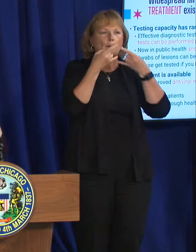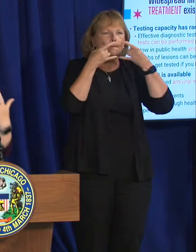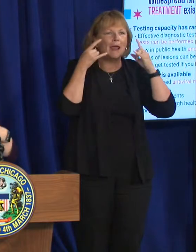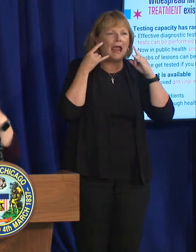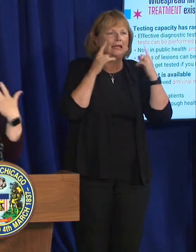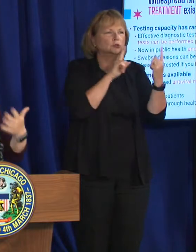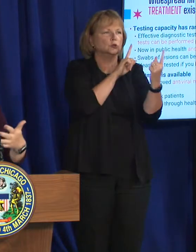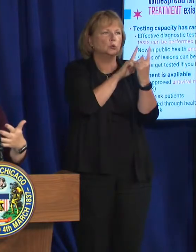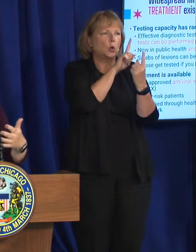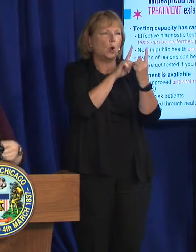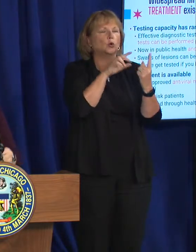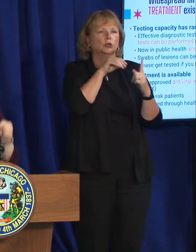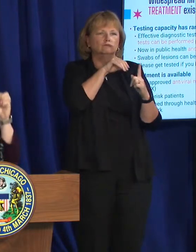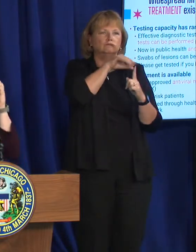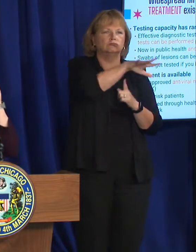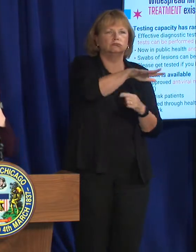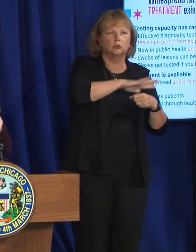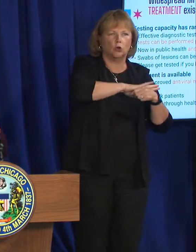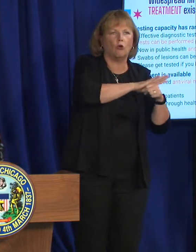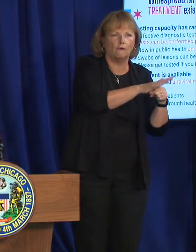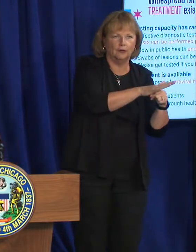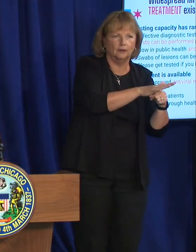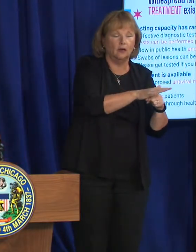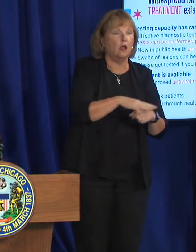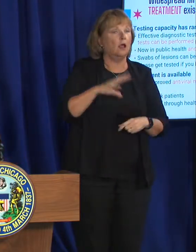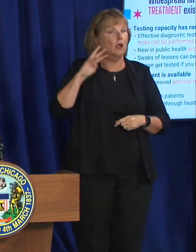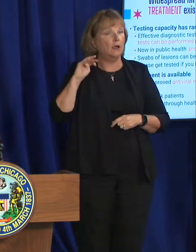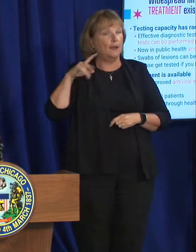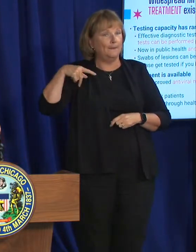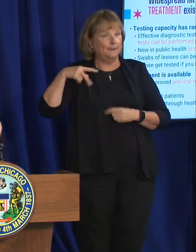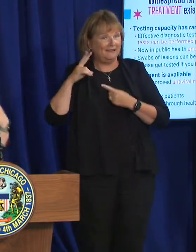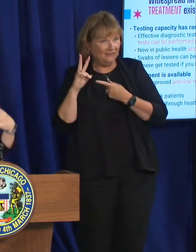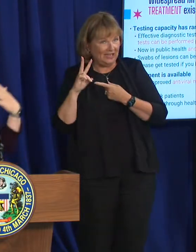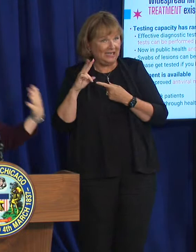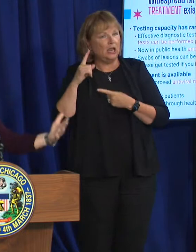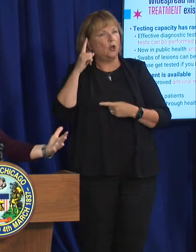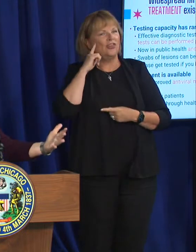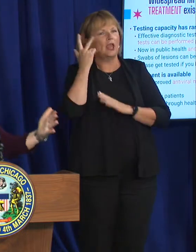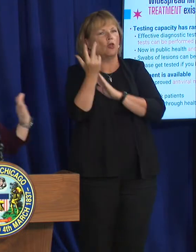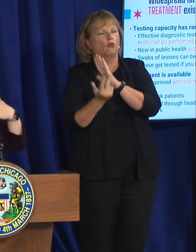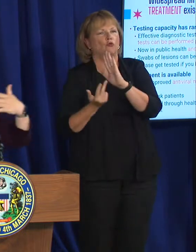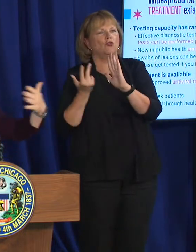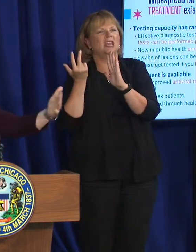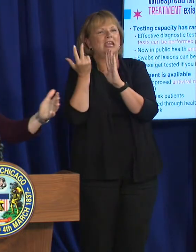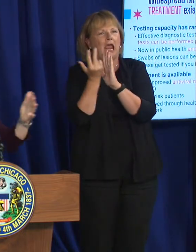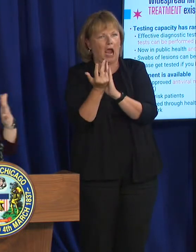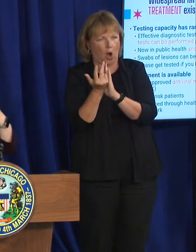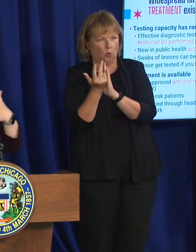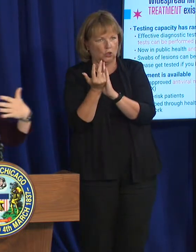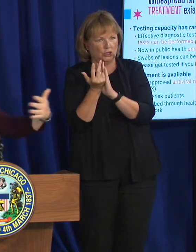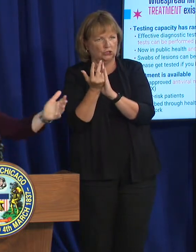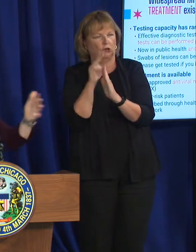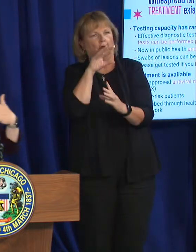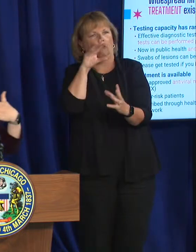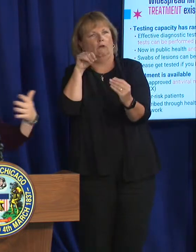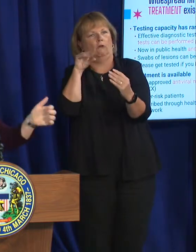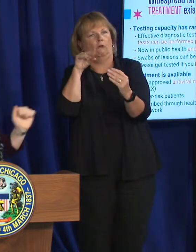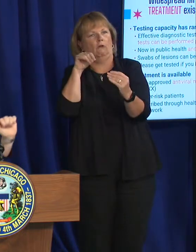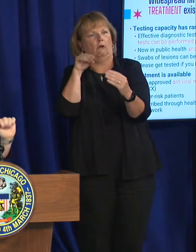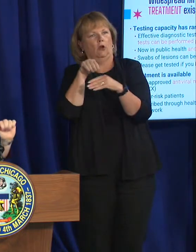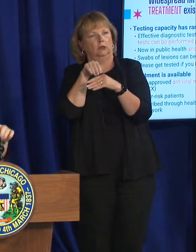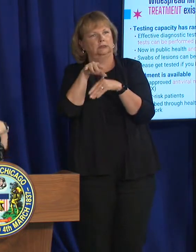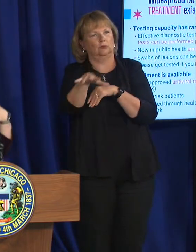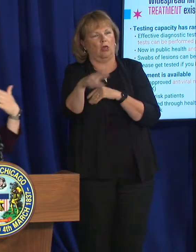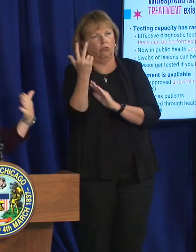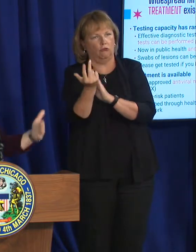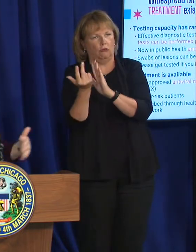close to close, there's a risk for COVID. For monkeypox, we're generally thinking three hours for that kind of more casual